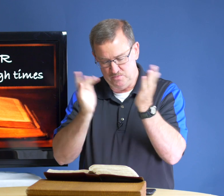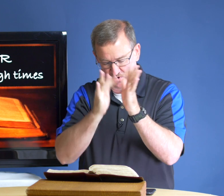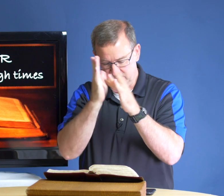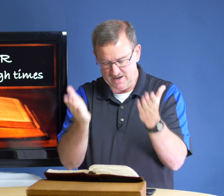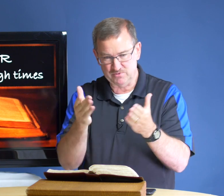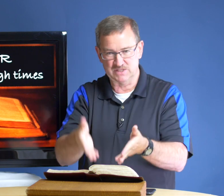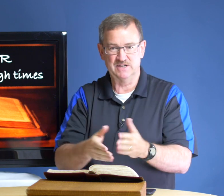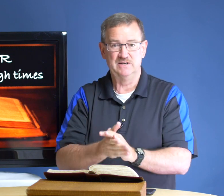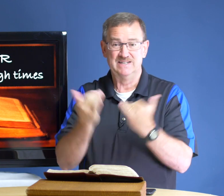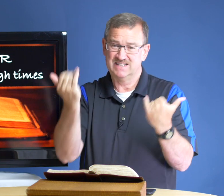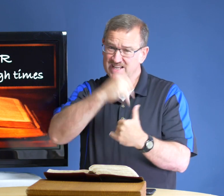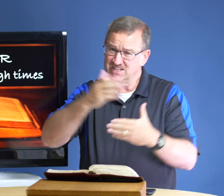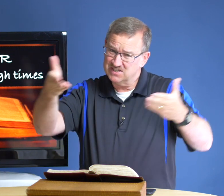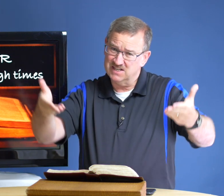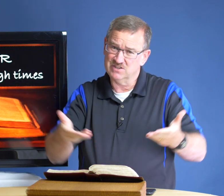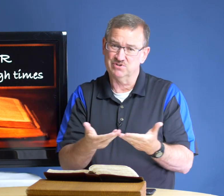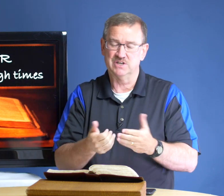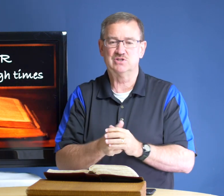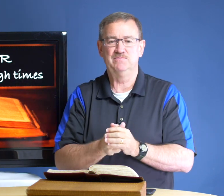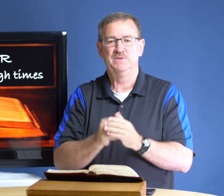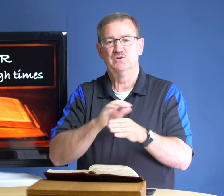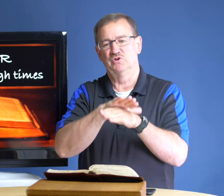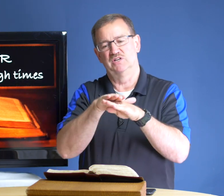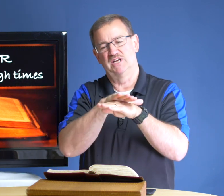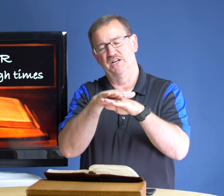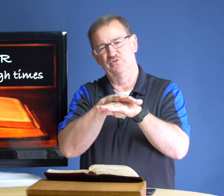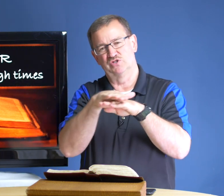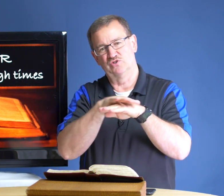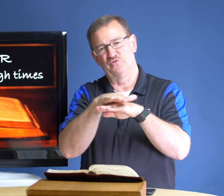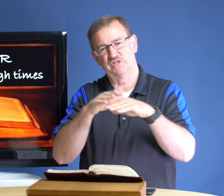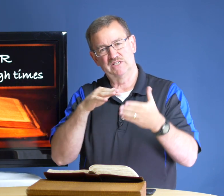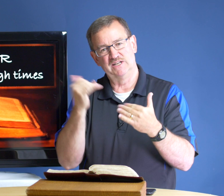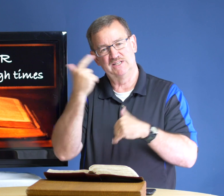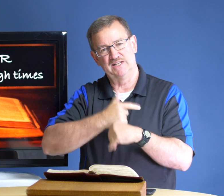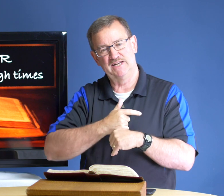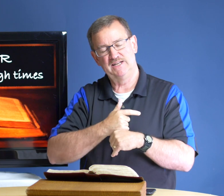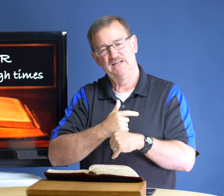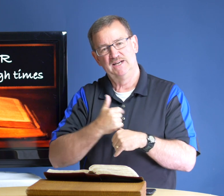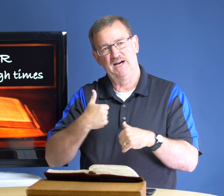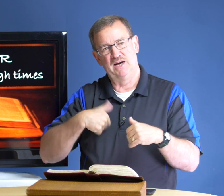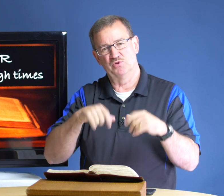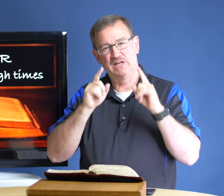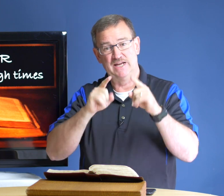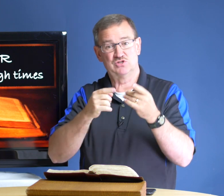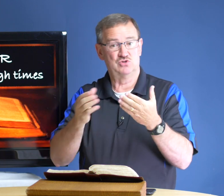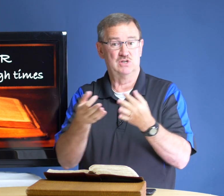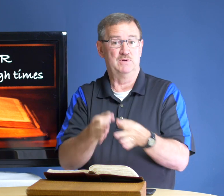open your bibles there today's just an introduction we're going to kind of do a surface study today we're going to answer some